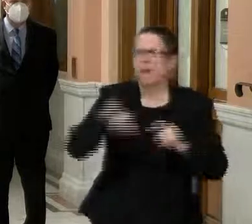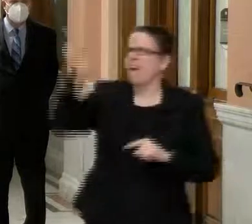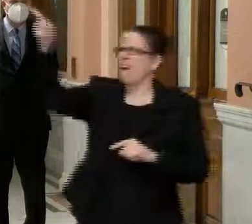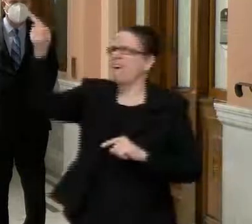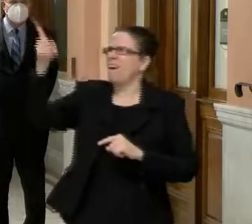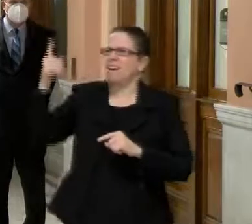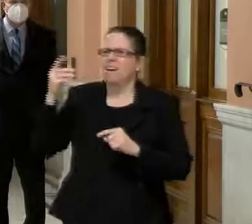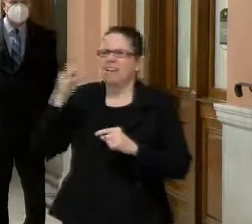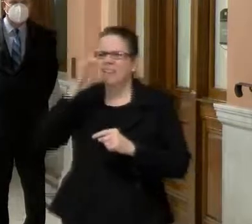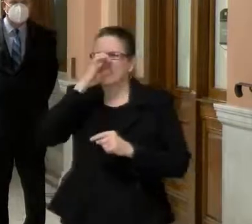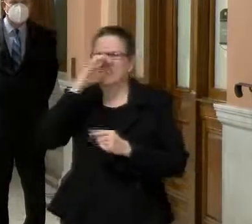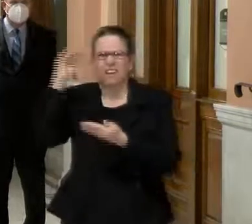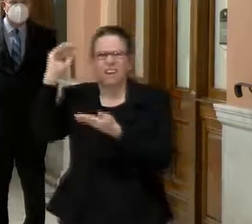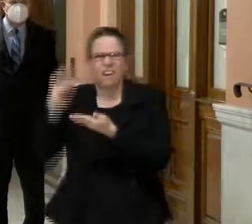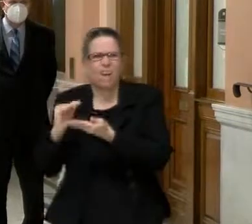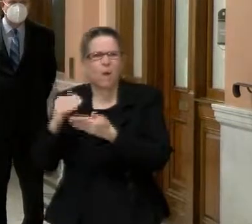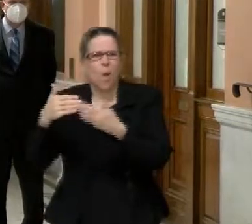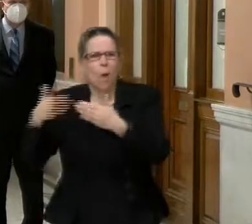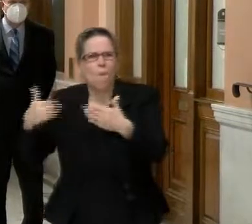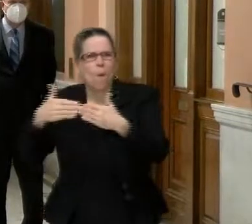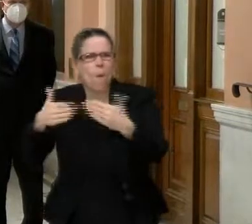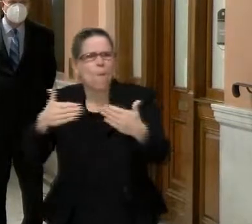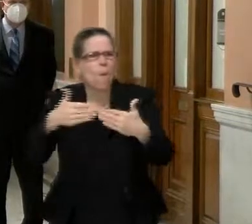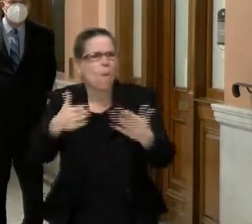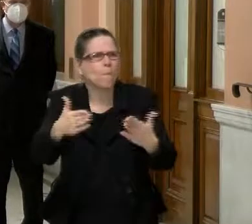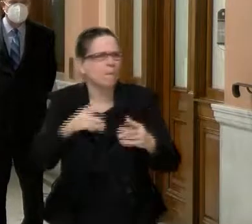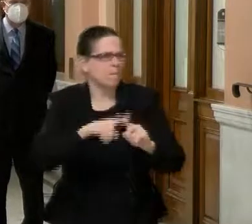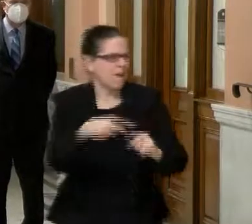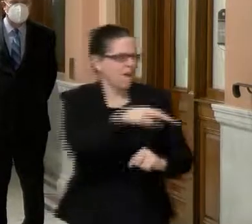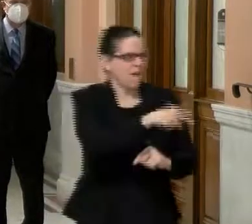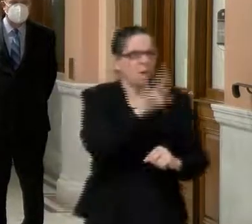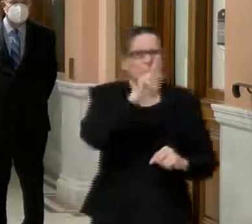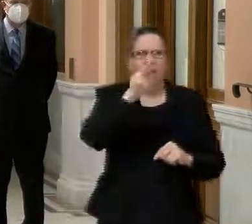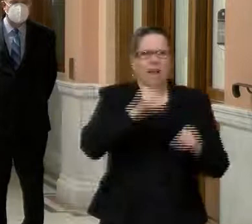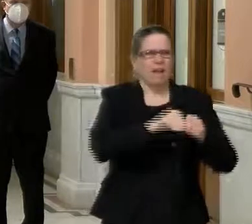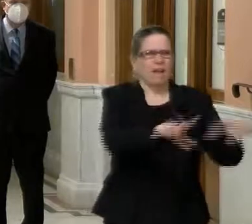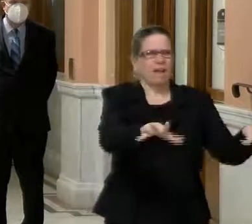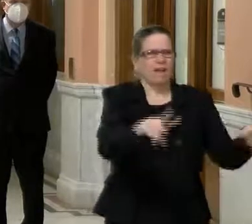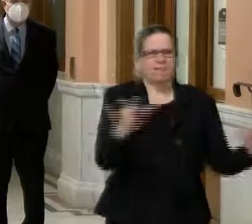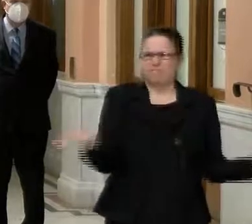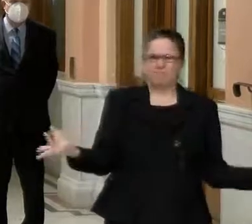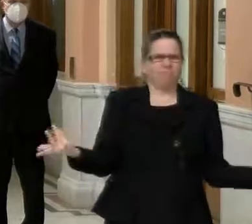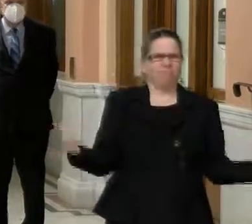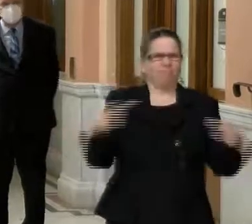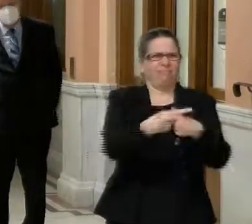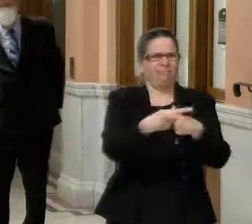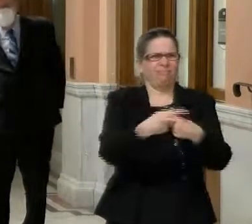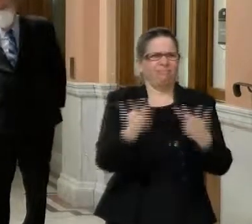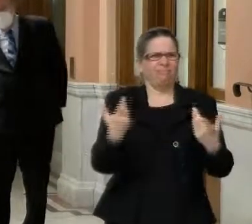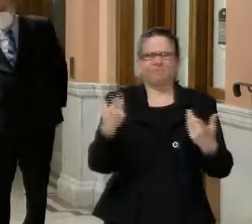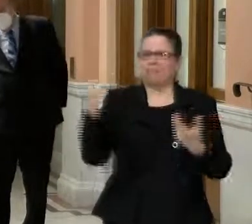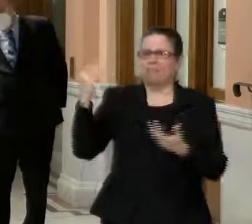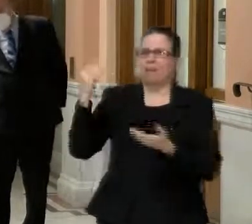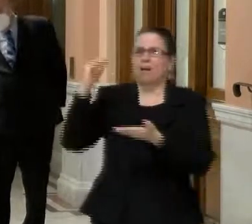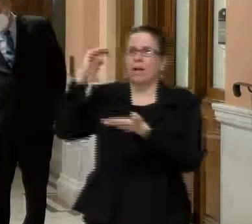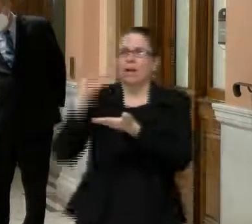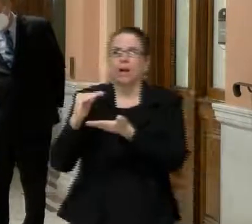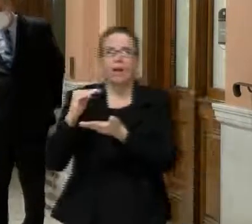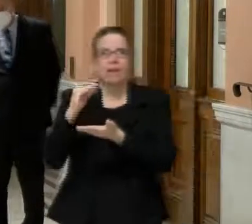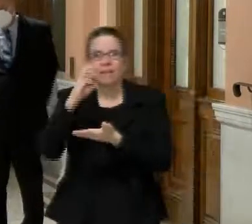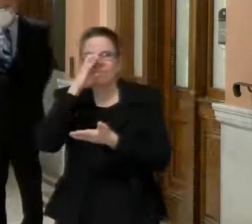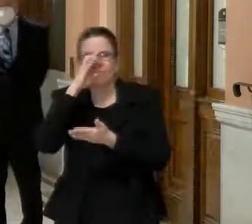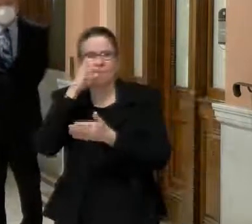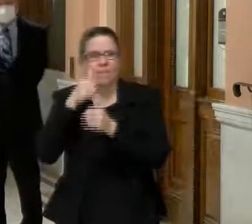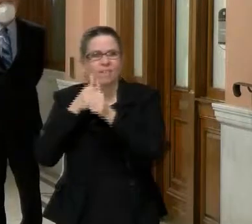where these lifting of restrictions, these, these, these sort of hopeful, maybe over optimistic, you know, you know,